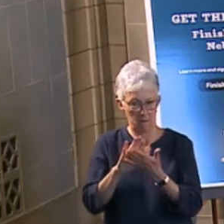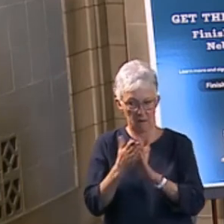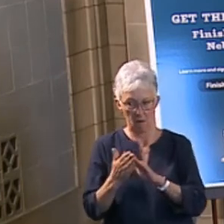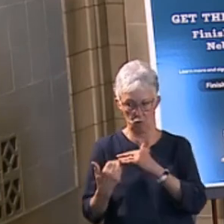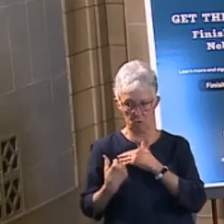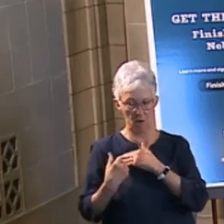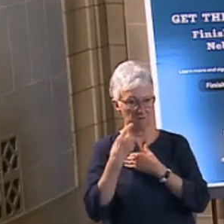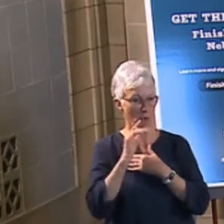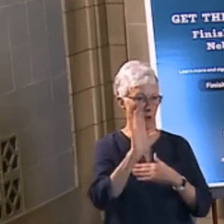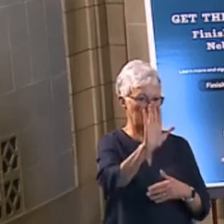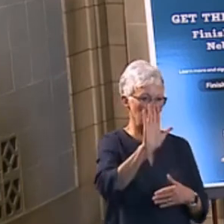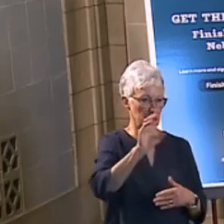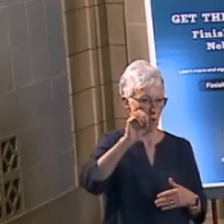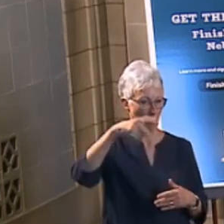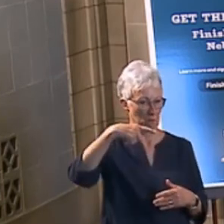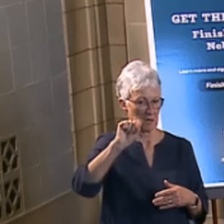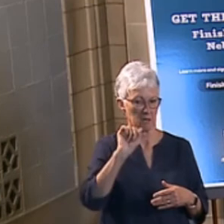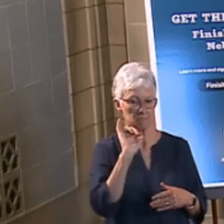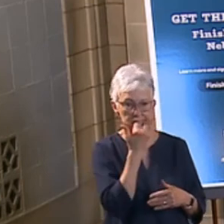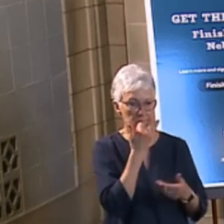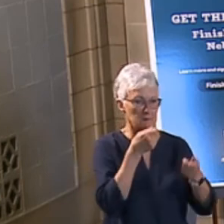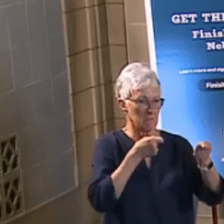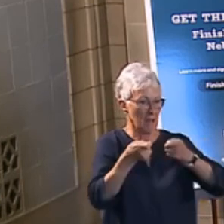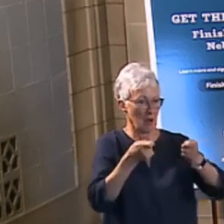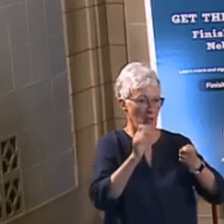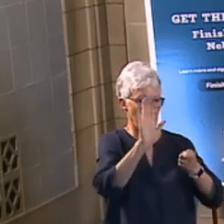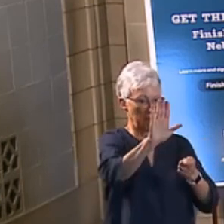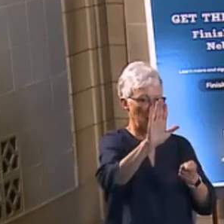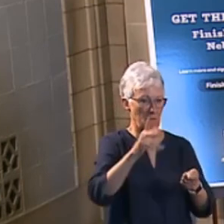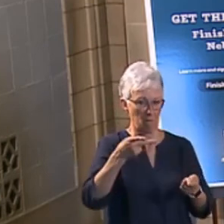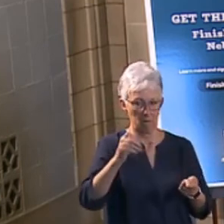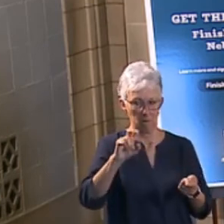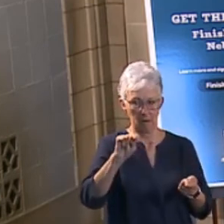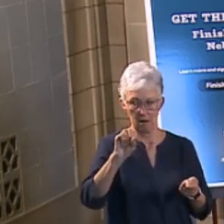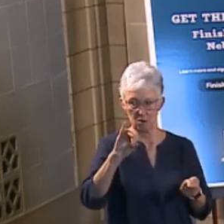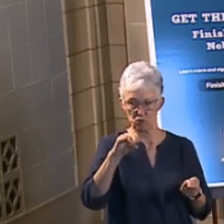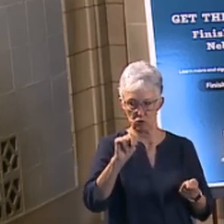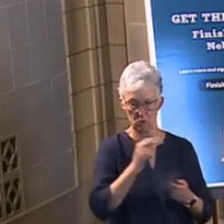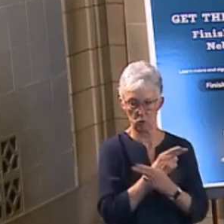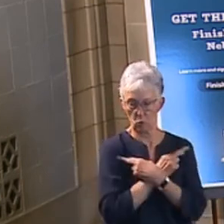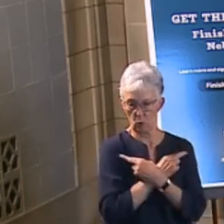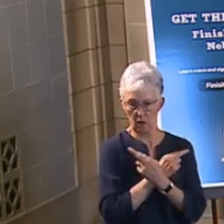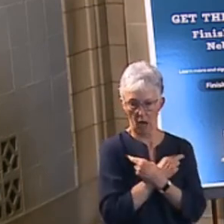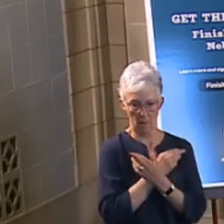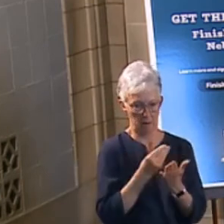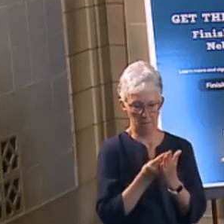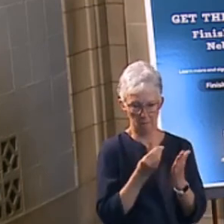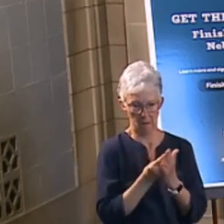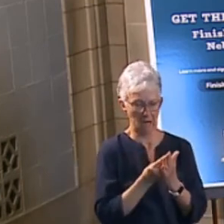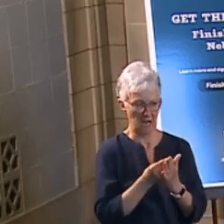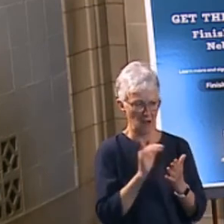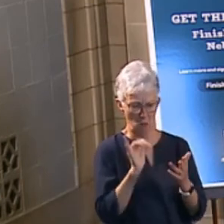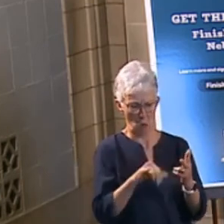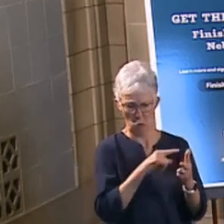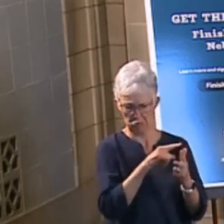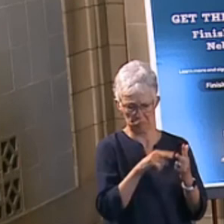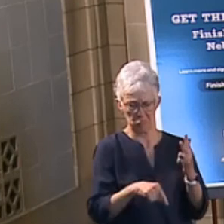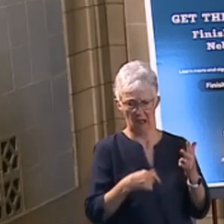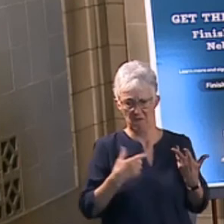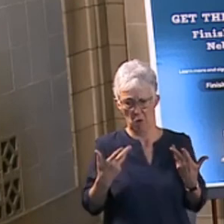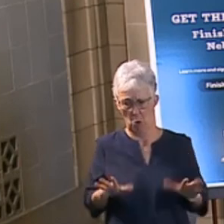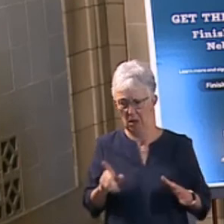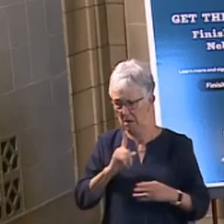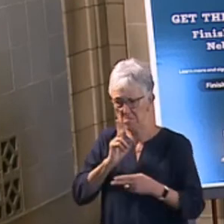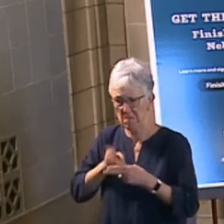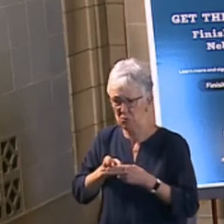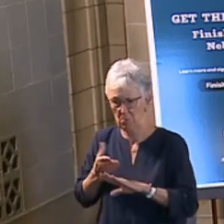school system and so forth. So those were all issues where I had weighed in before. And typically, again, when it's a new issue, I let the